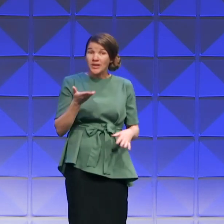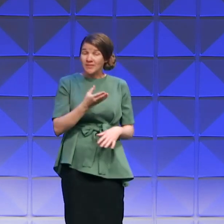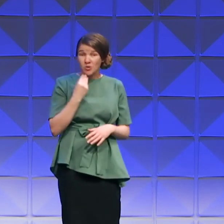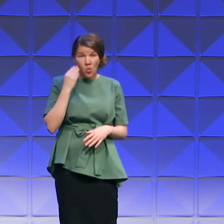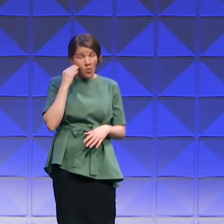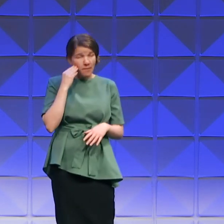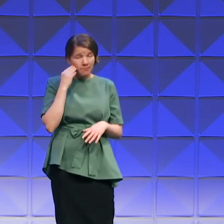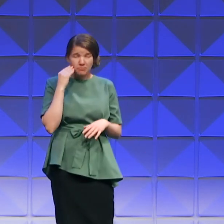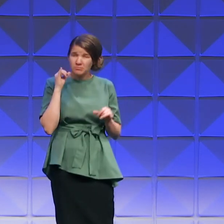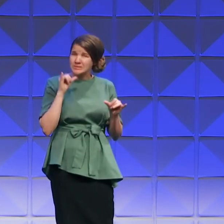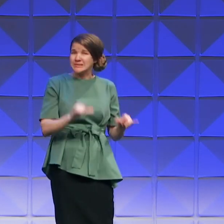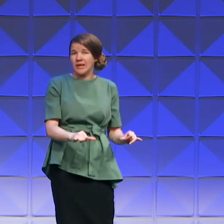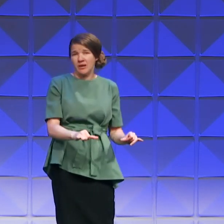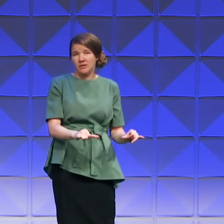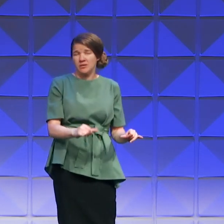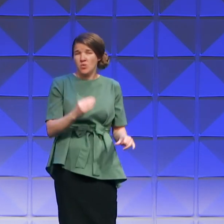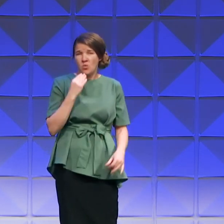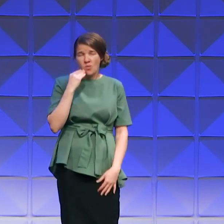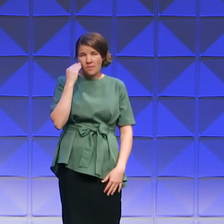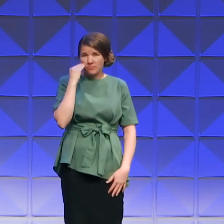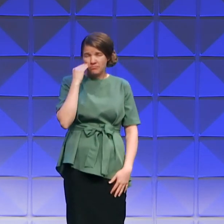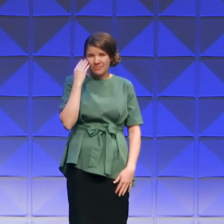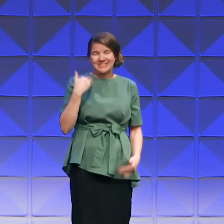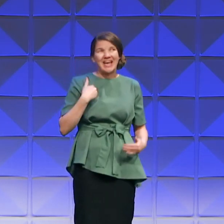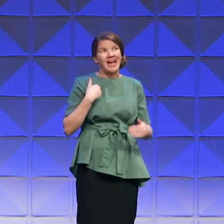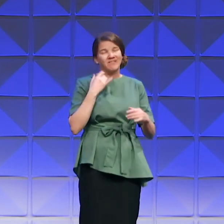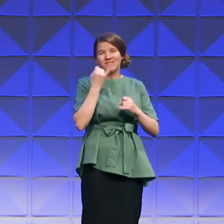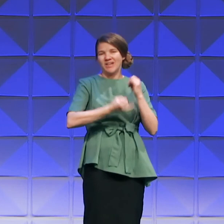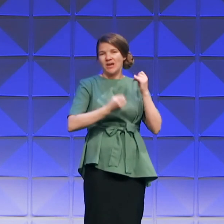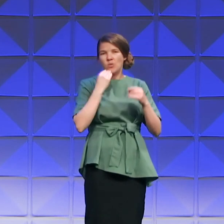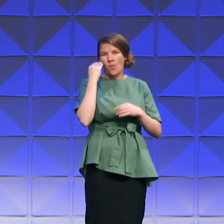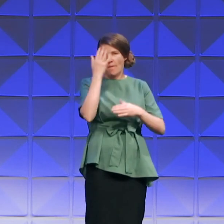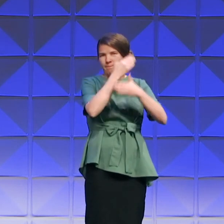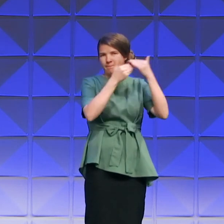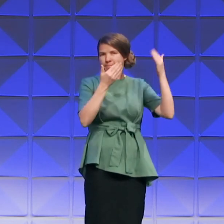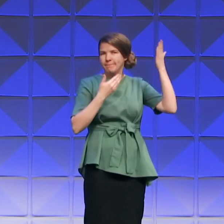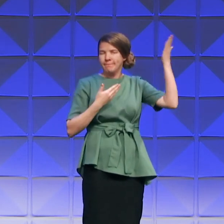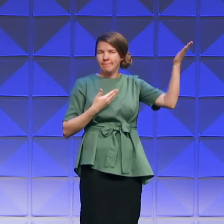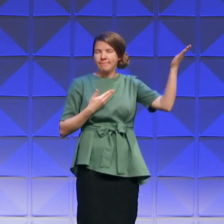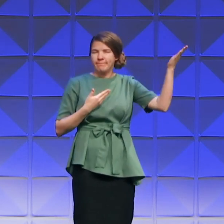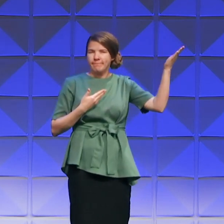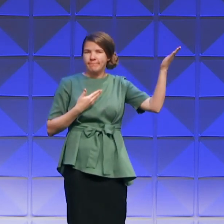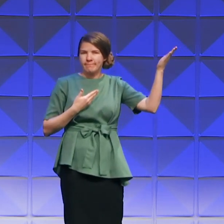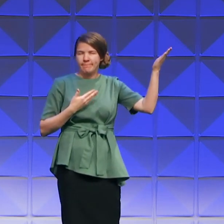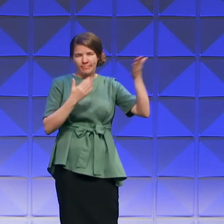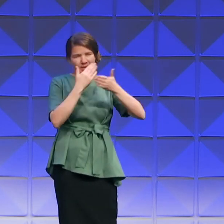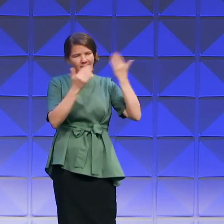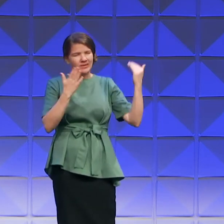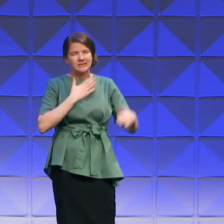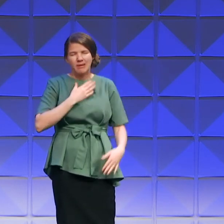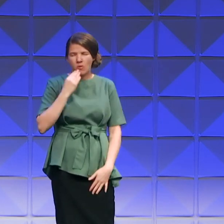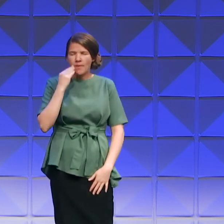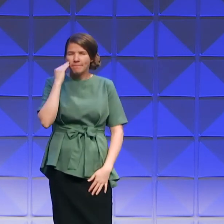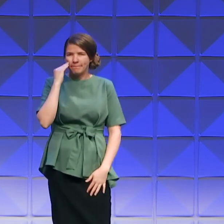to a final home. A final home. Heaven will be my home.